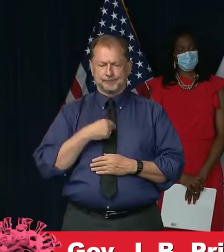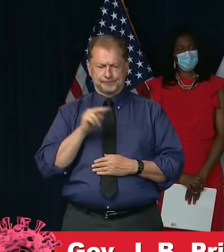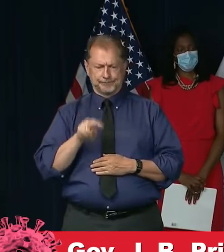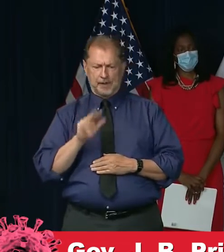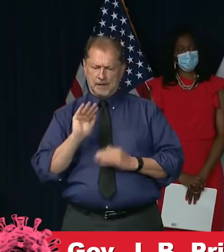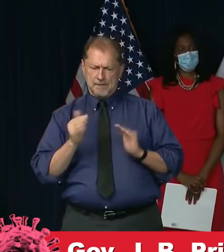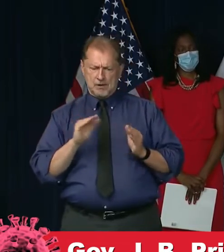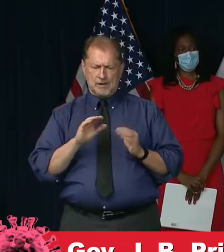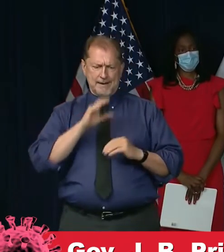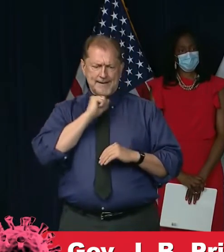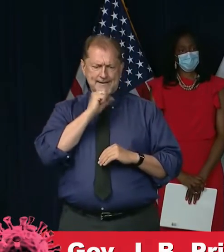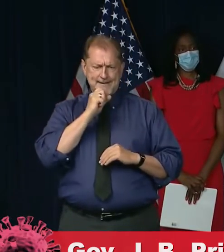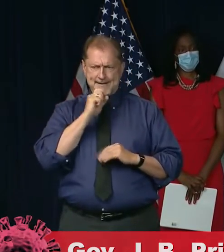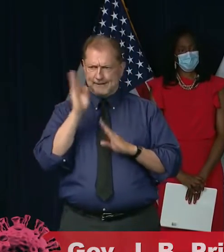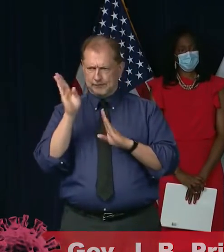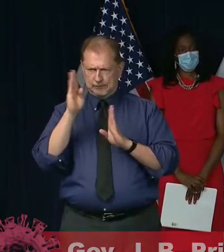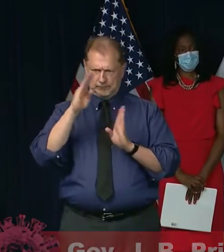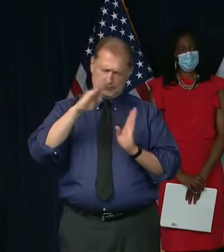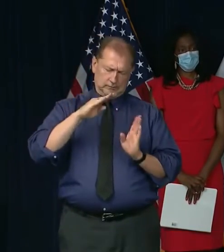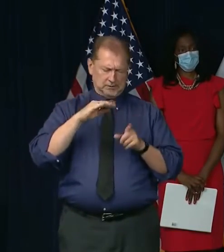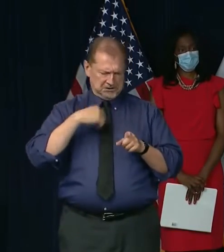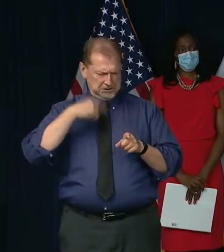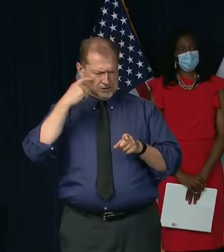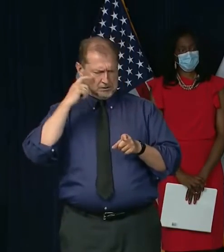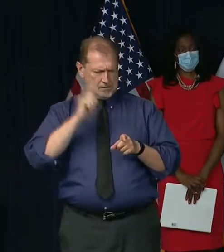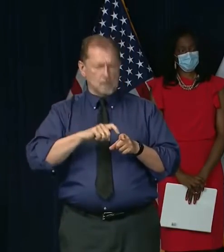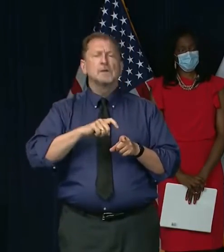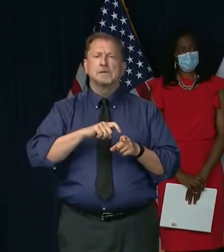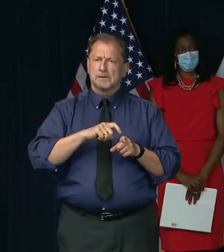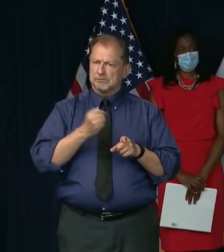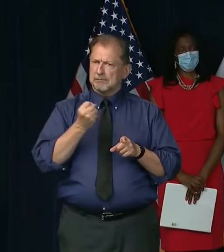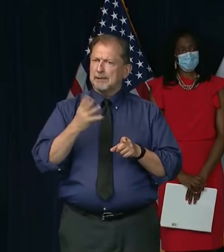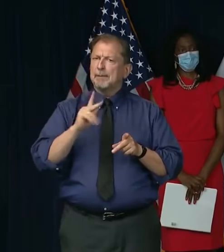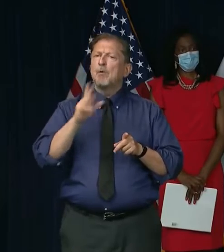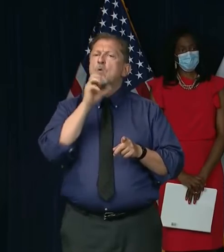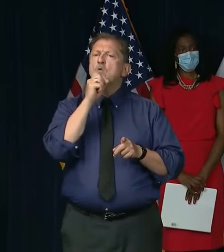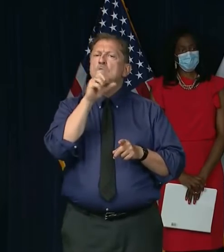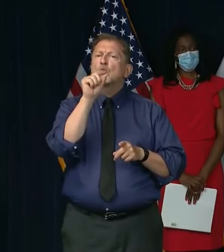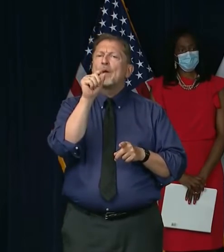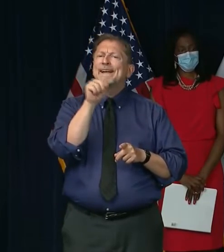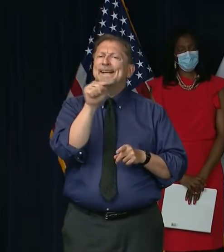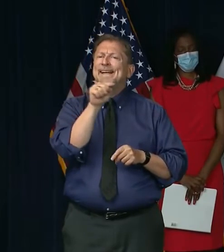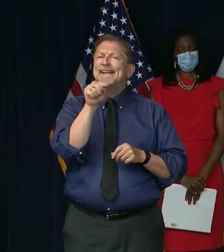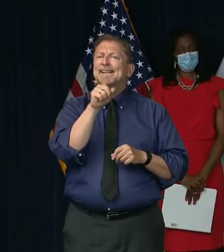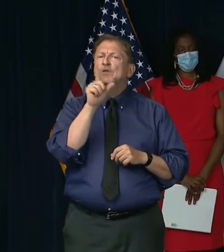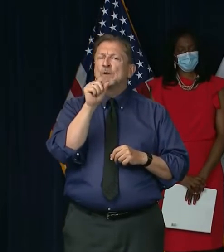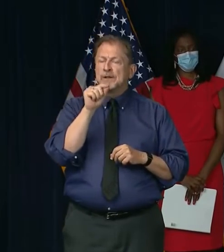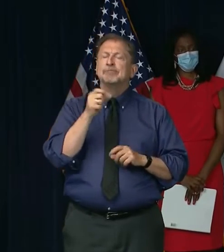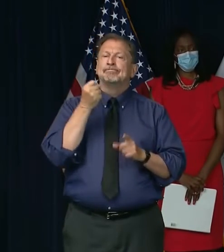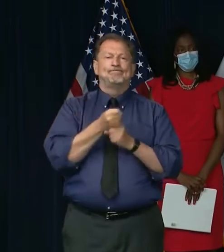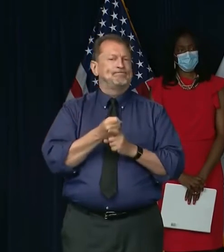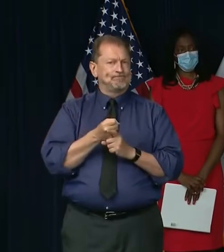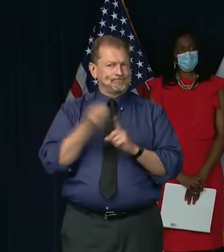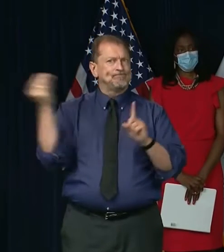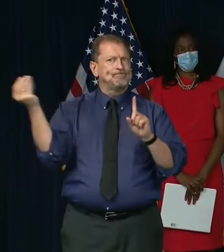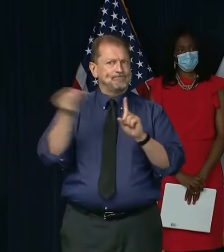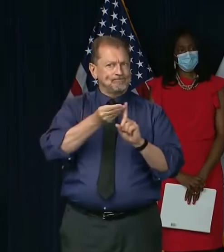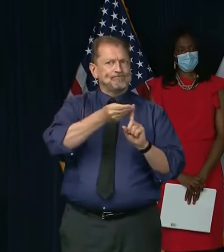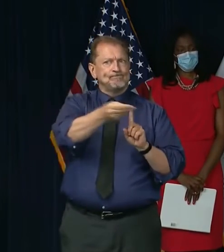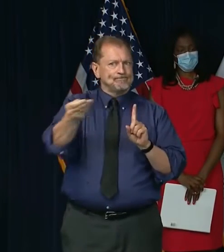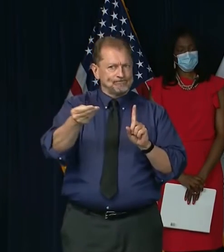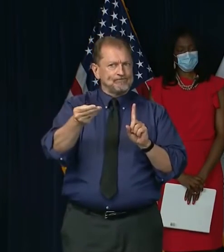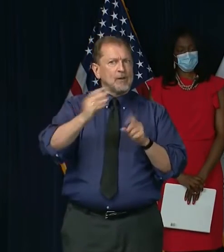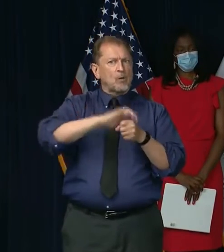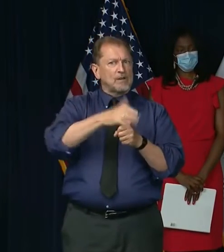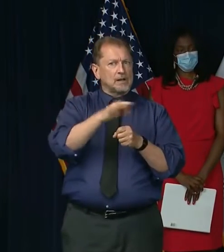age bracket, and there were quite a number of people in their 20s who had contracted COVID-19. And so I immediately